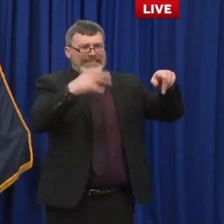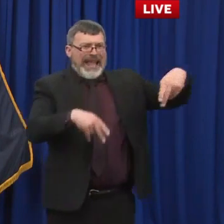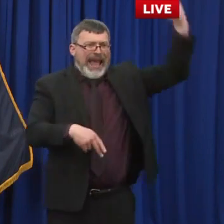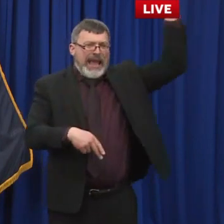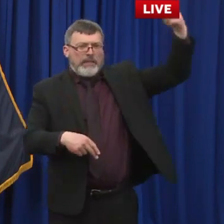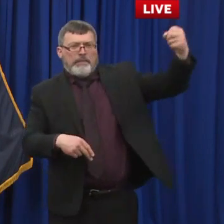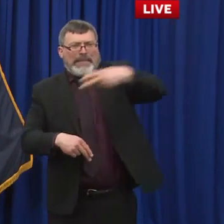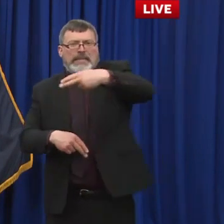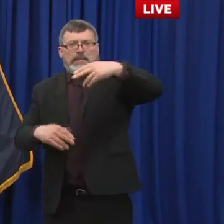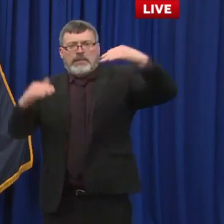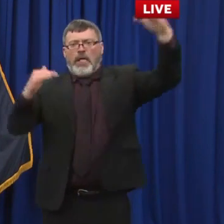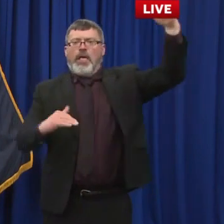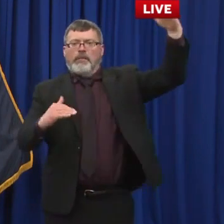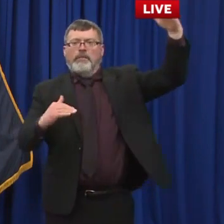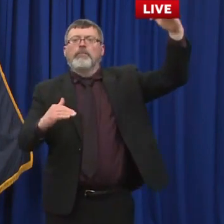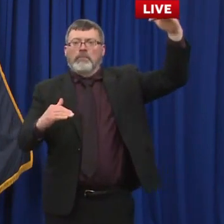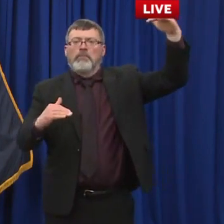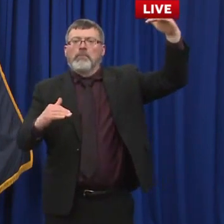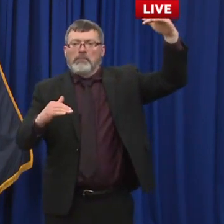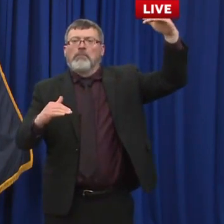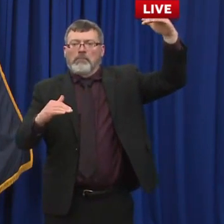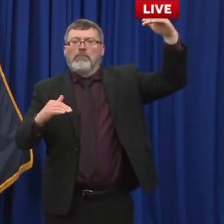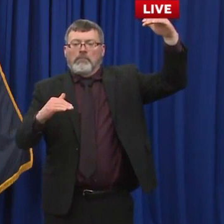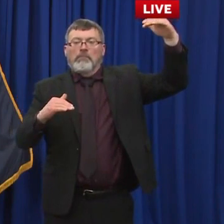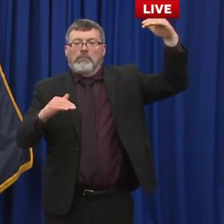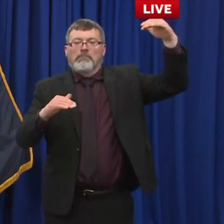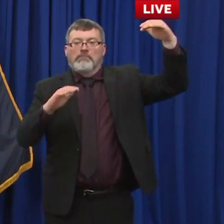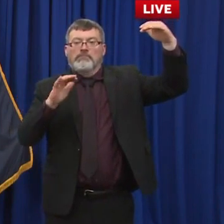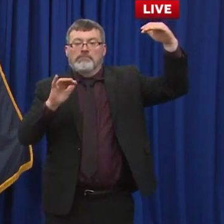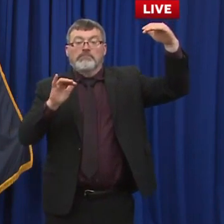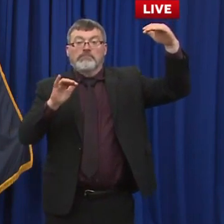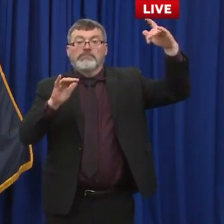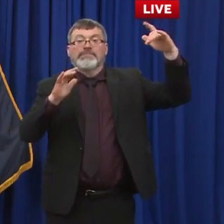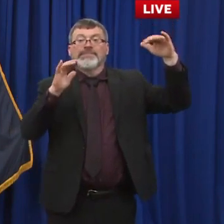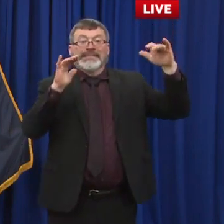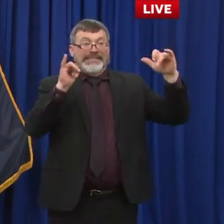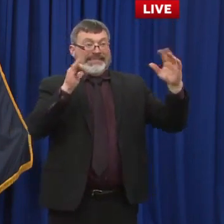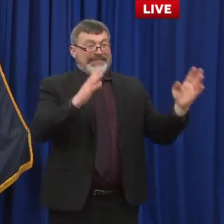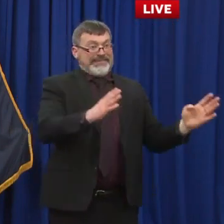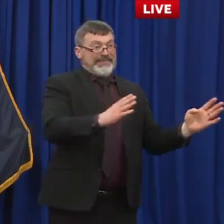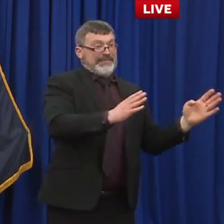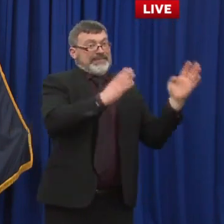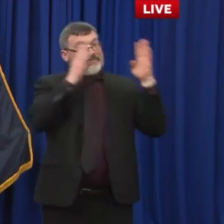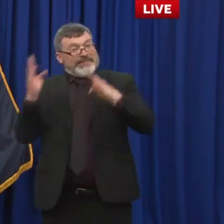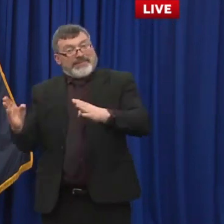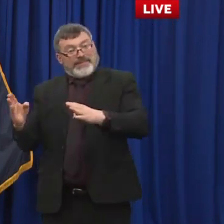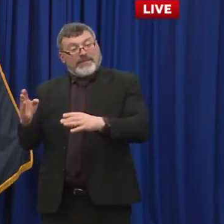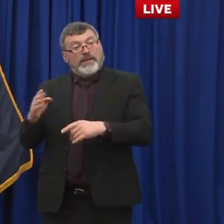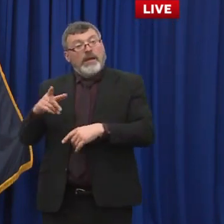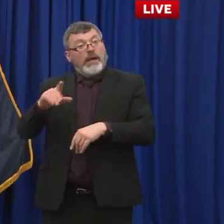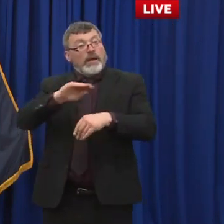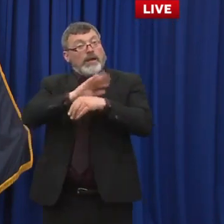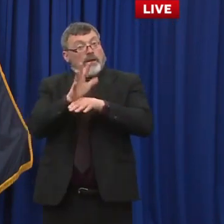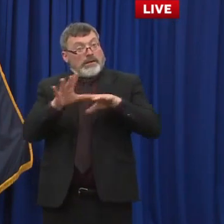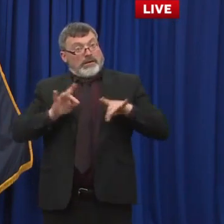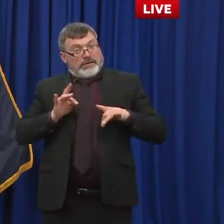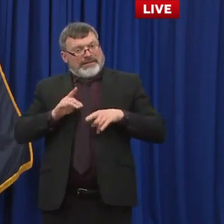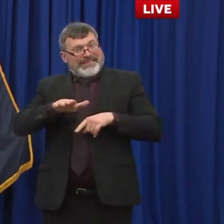country you know Massachusetts New York have one of the highest but we were able to maintain one of the lowest even though we're effectively their suburbs um